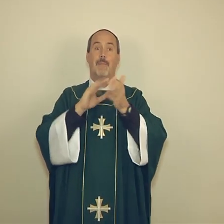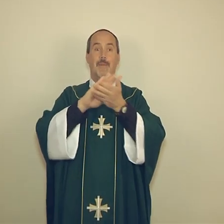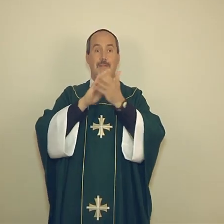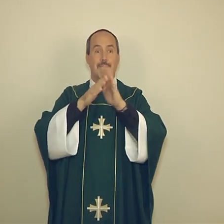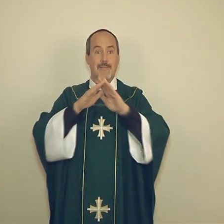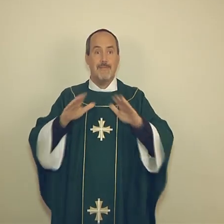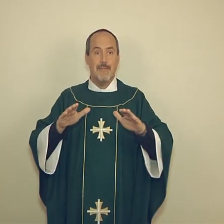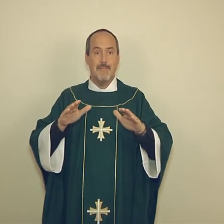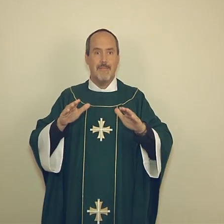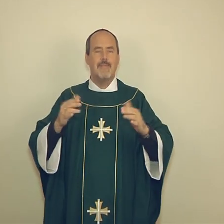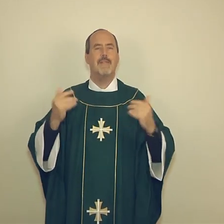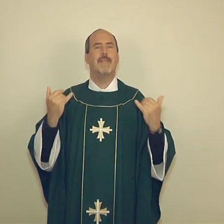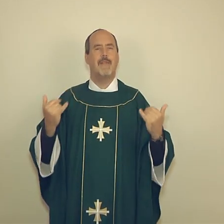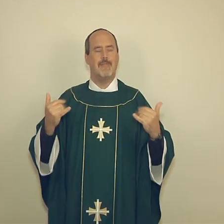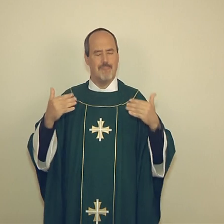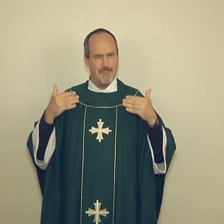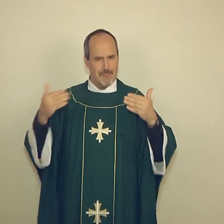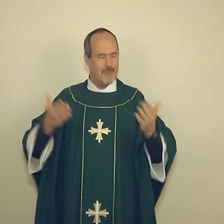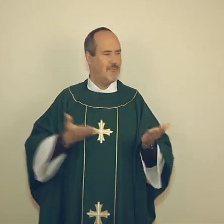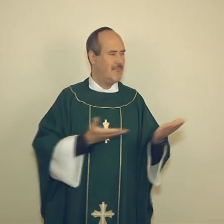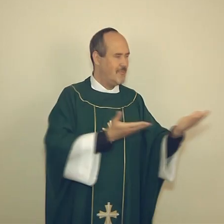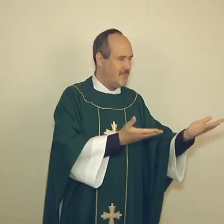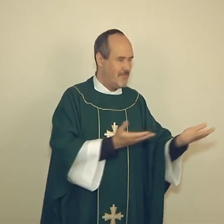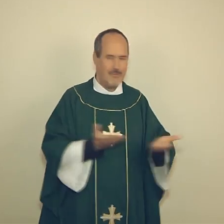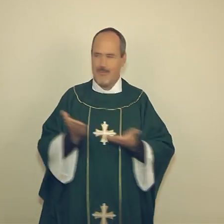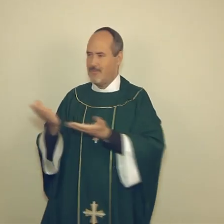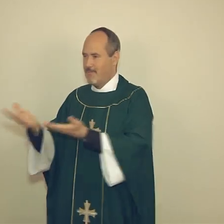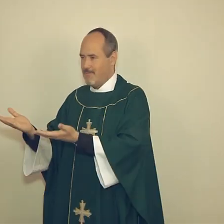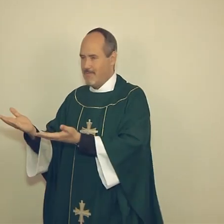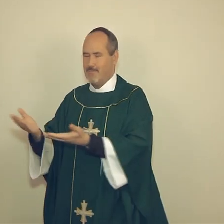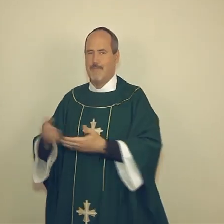Let us offer each other the sign of peace.